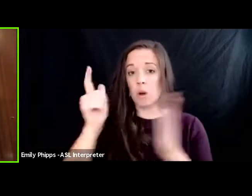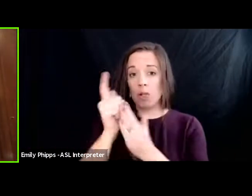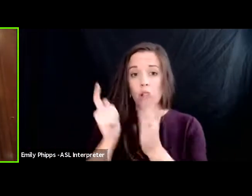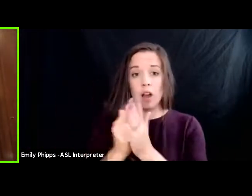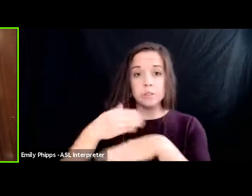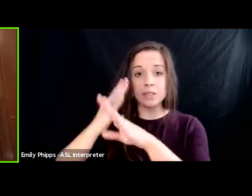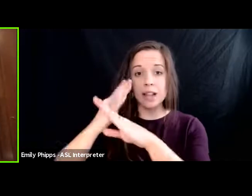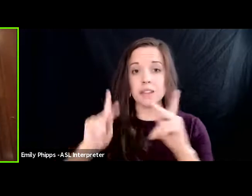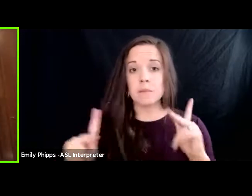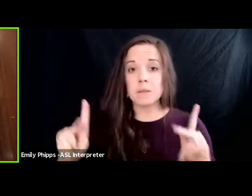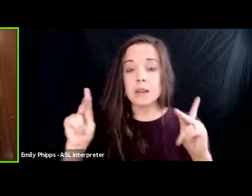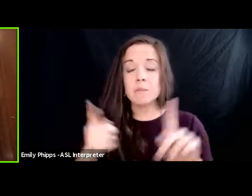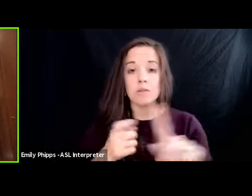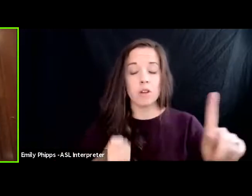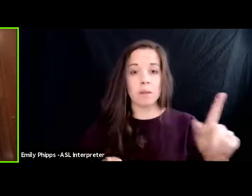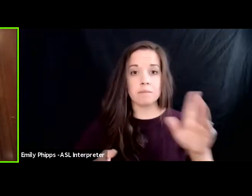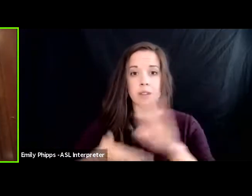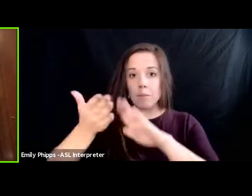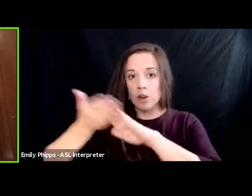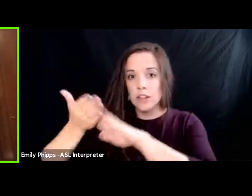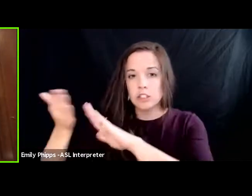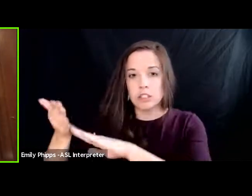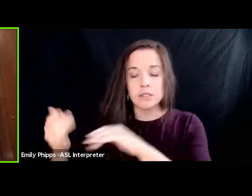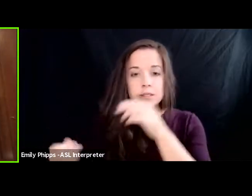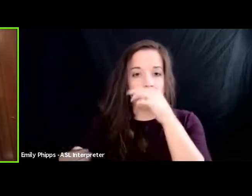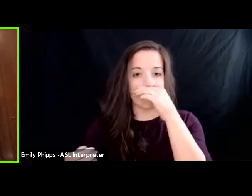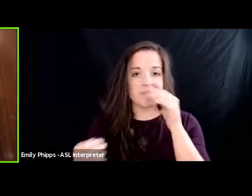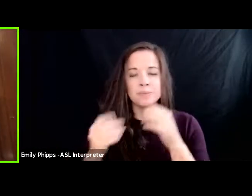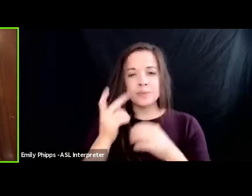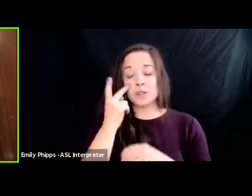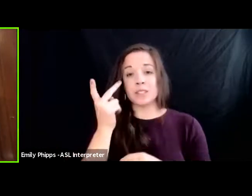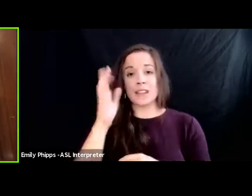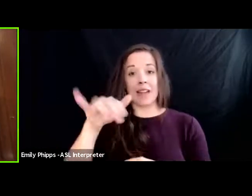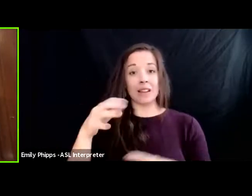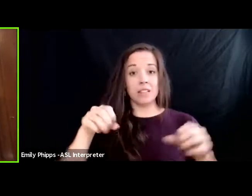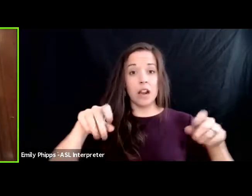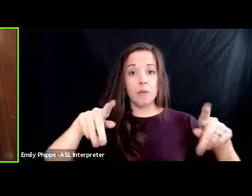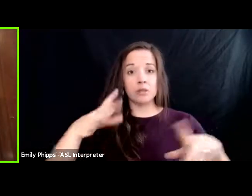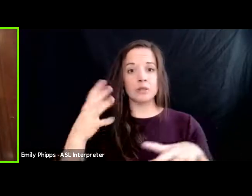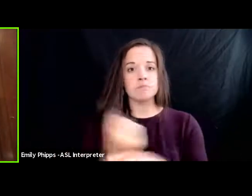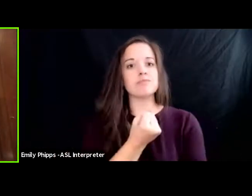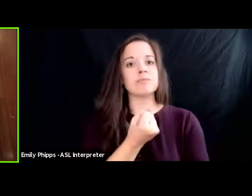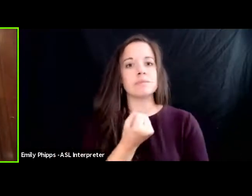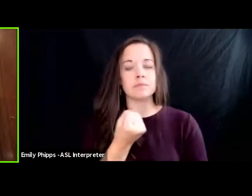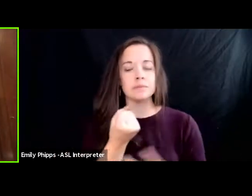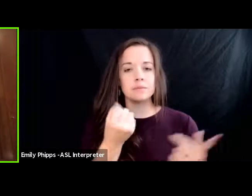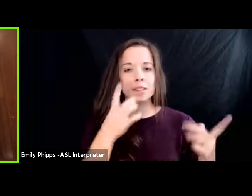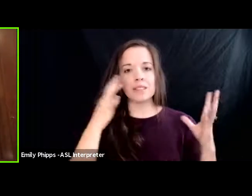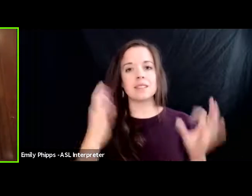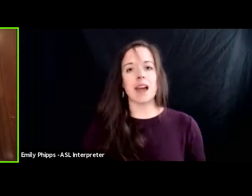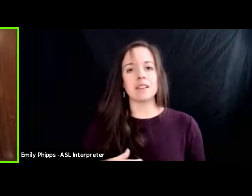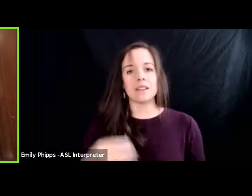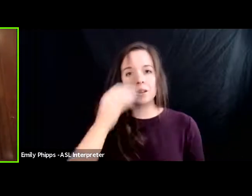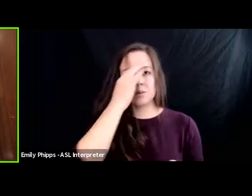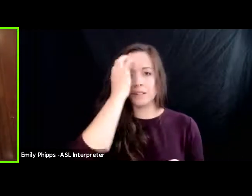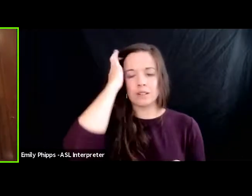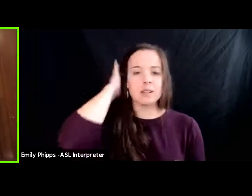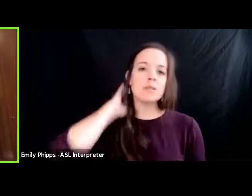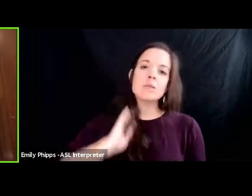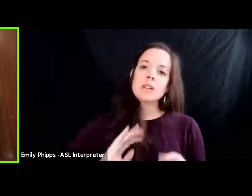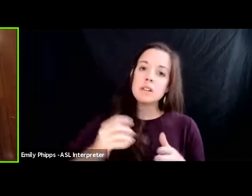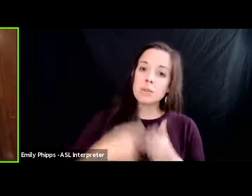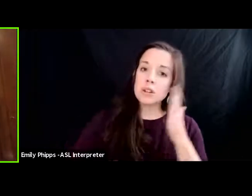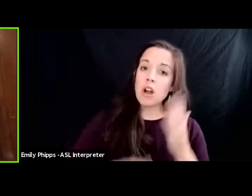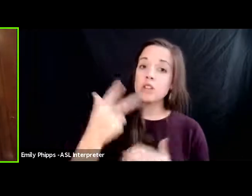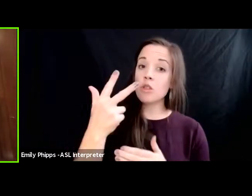from their operations and so seeing that as an opportunity they decided it would cost three dollars less per